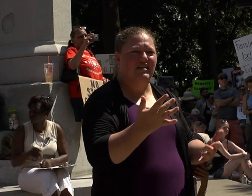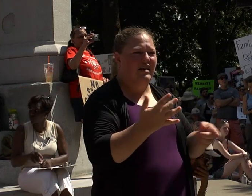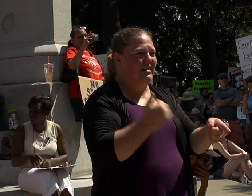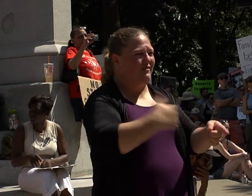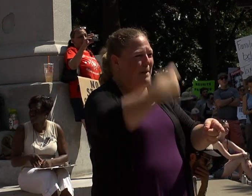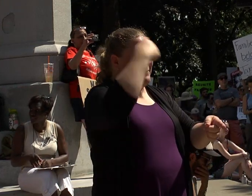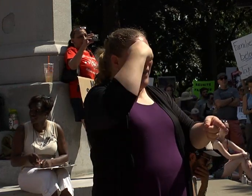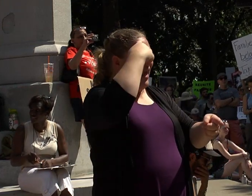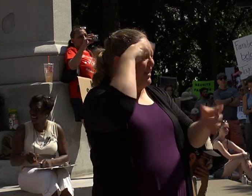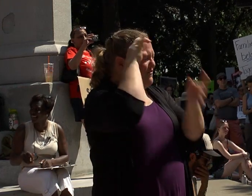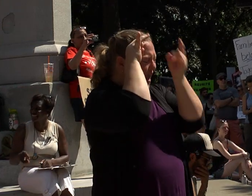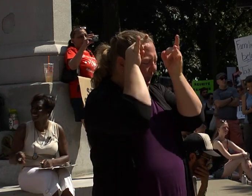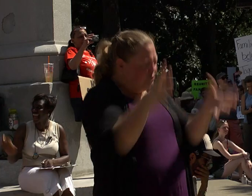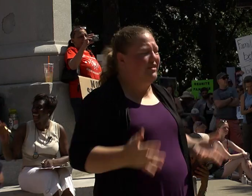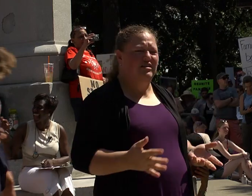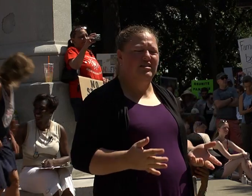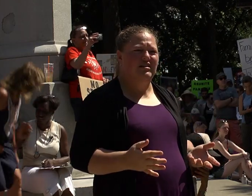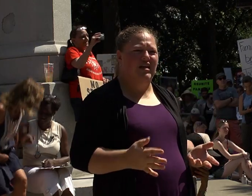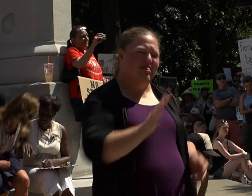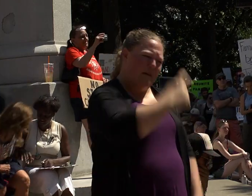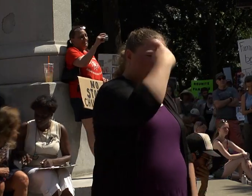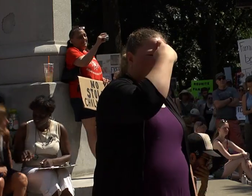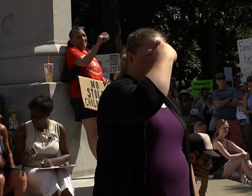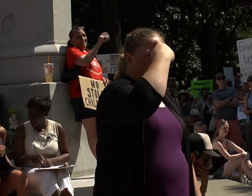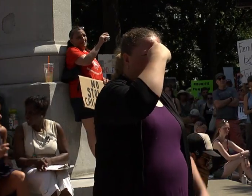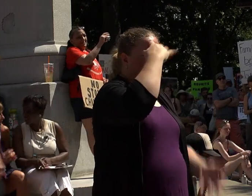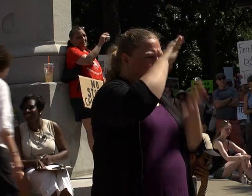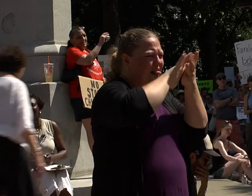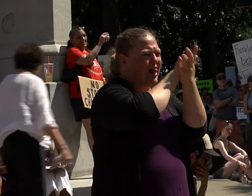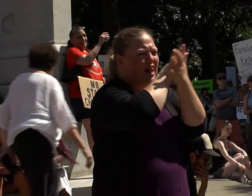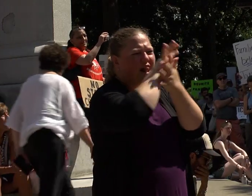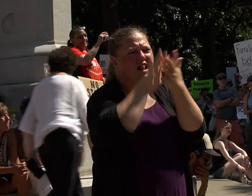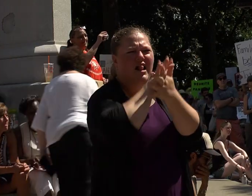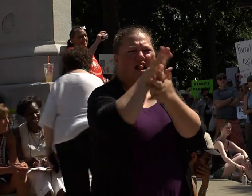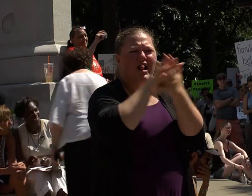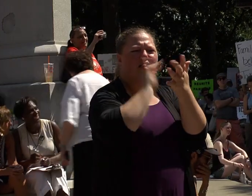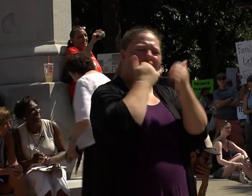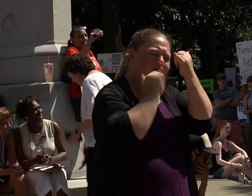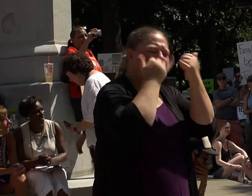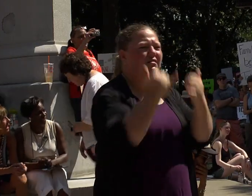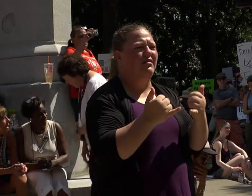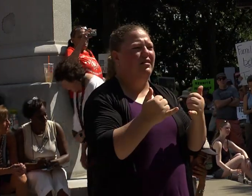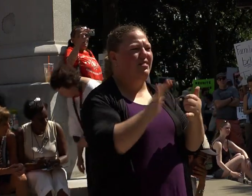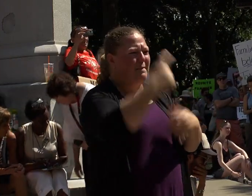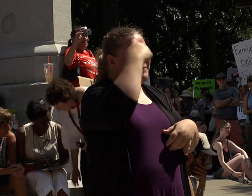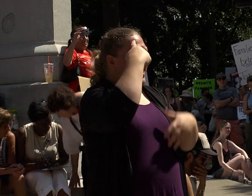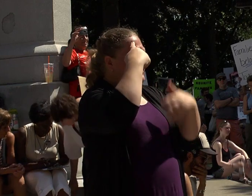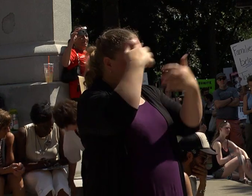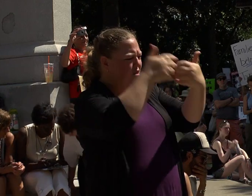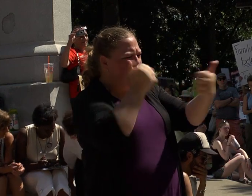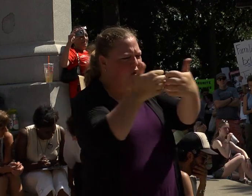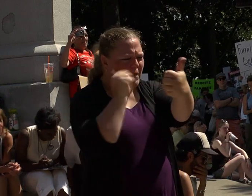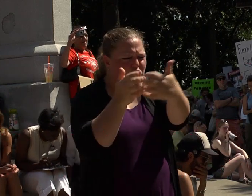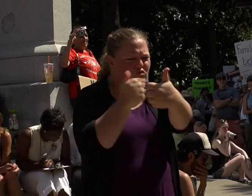hatred. The mind of delusion. The mind of separating.